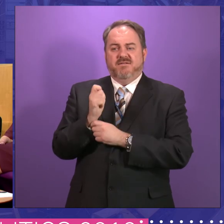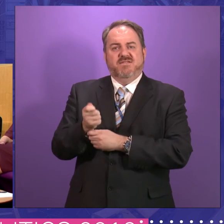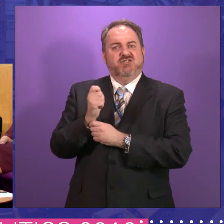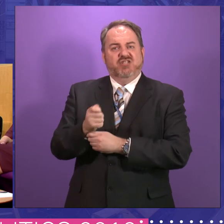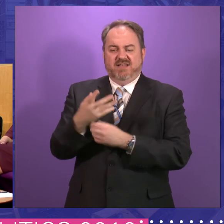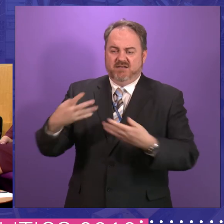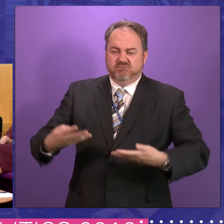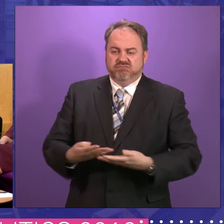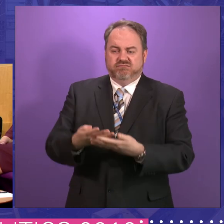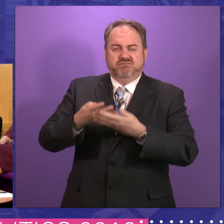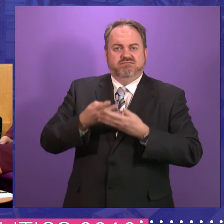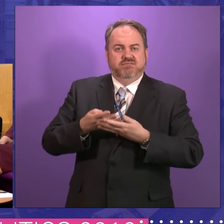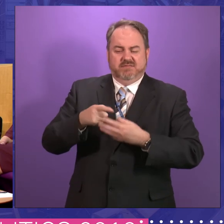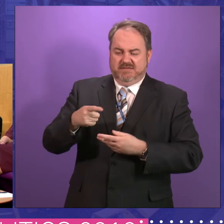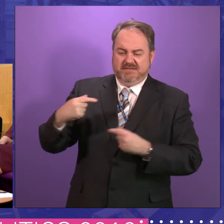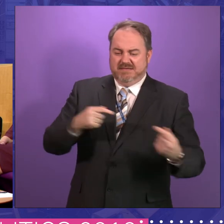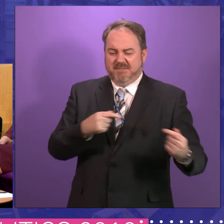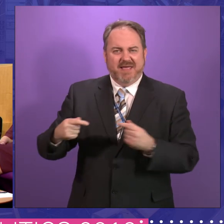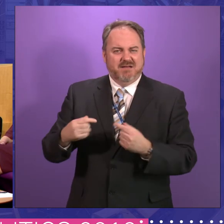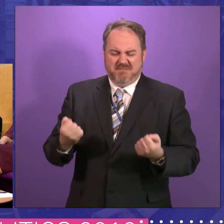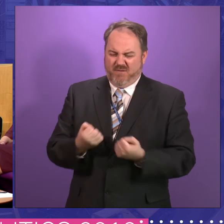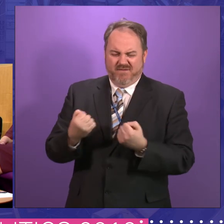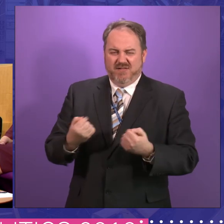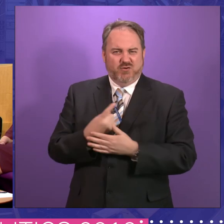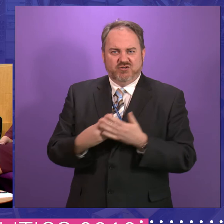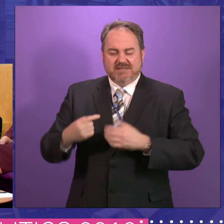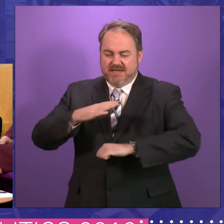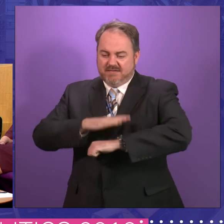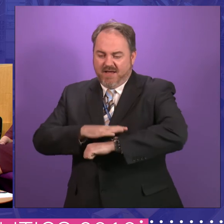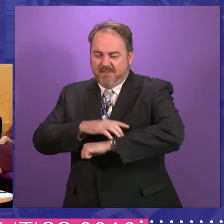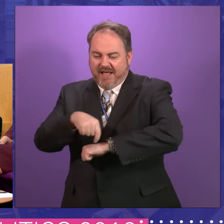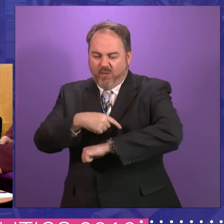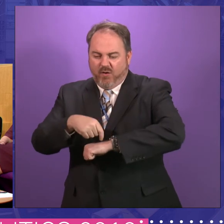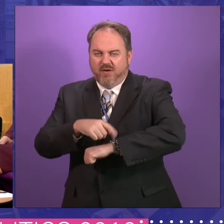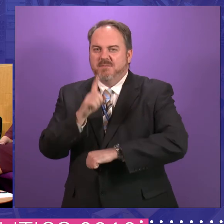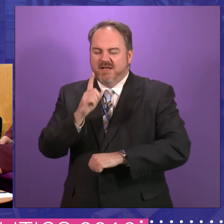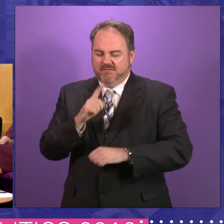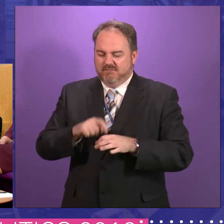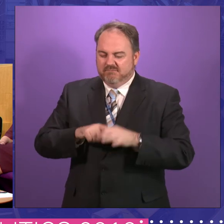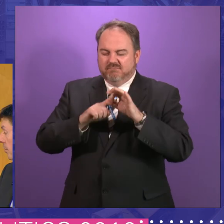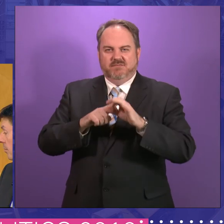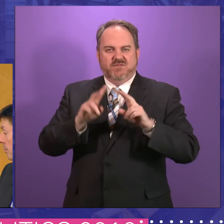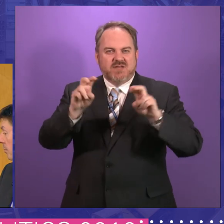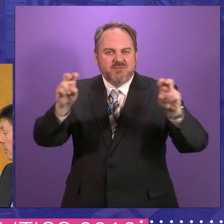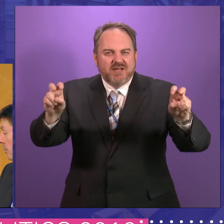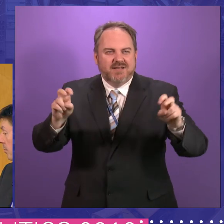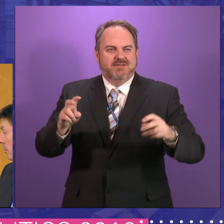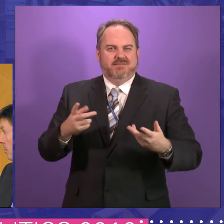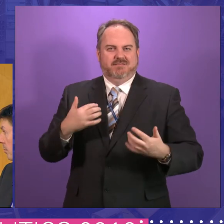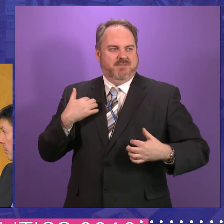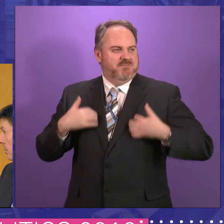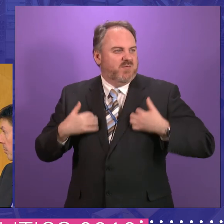massively powerful debate. So I'm not convinced it's only just about the time. It's actually about the subject. It's about how, uh,